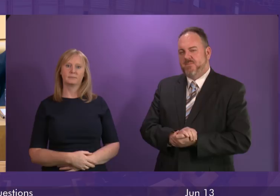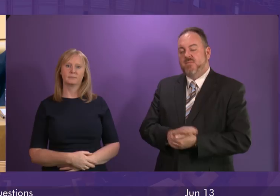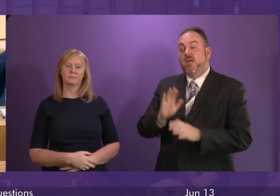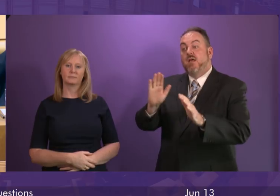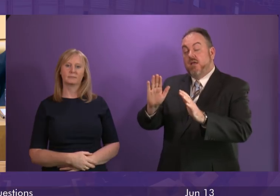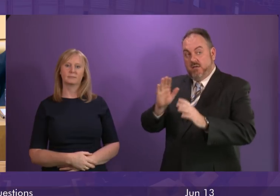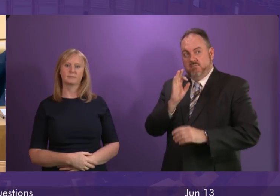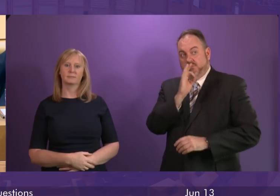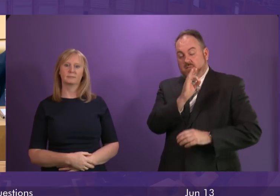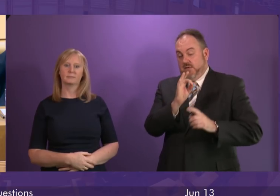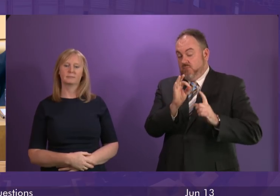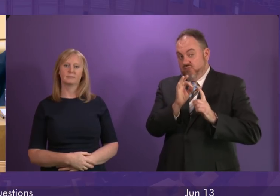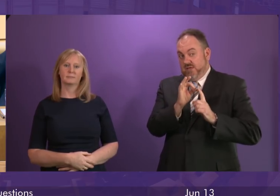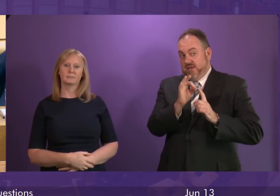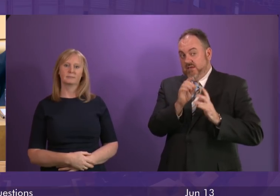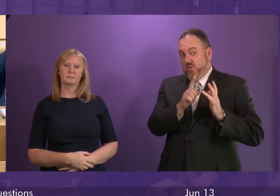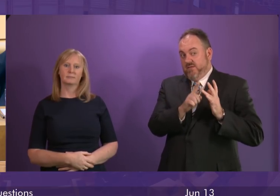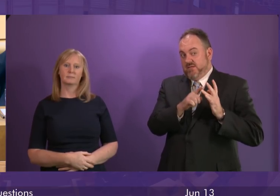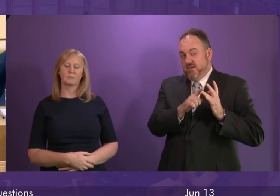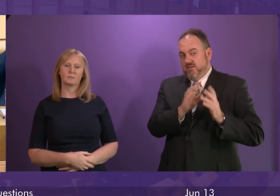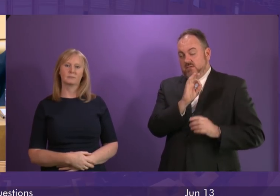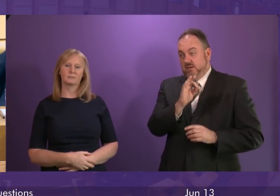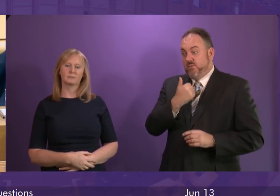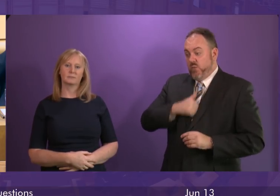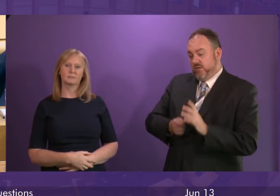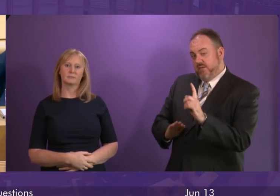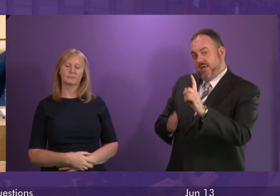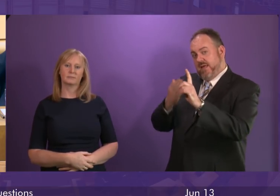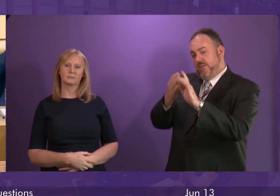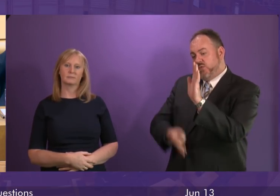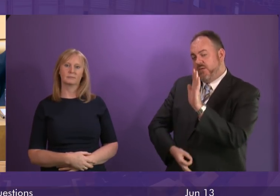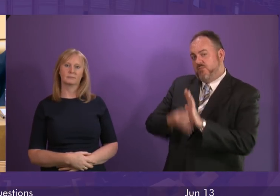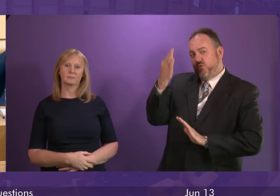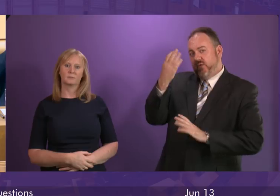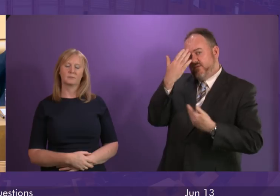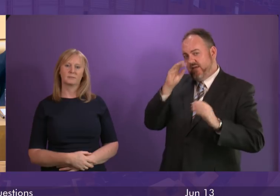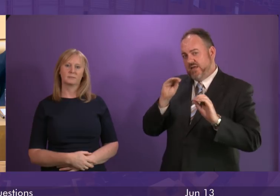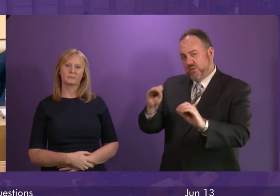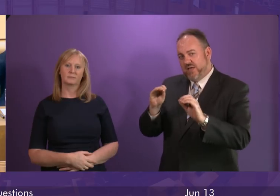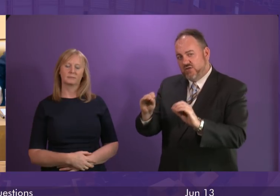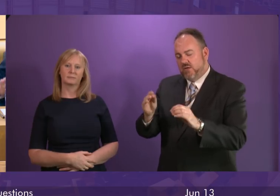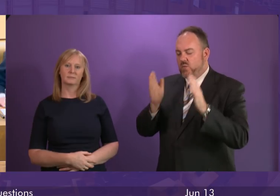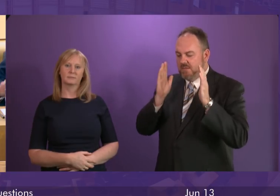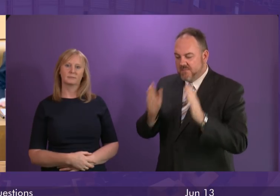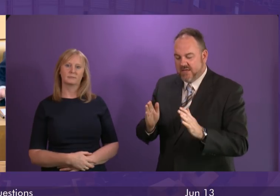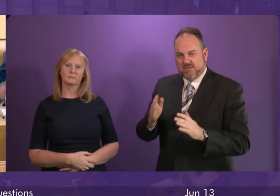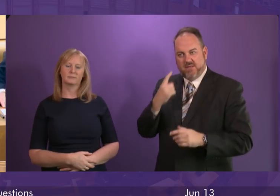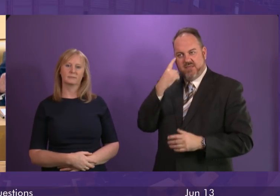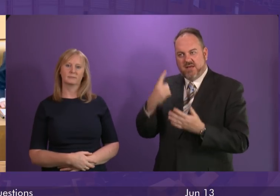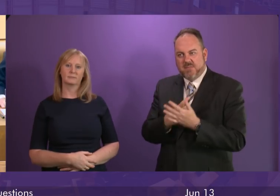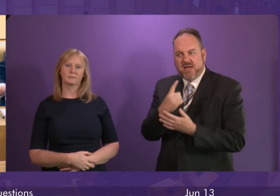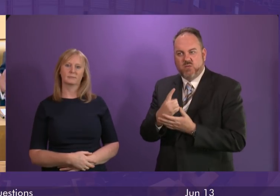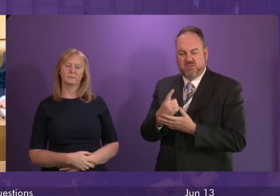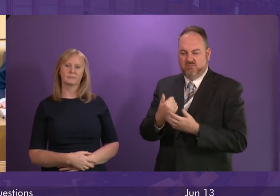If we are going to improve education in this country, we need to accept information and evidence, whether that's on combined classes or on